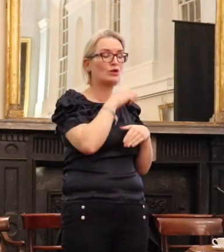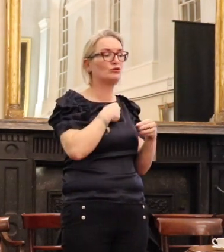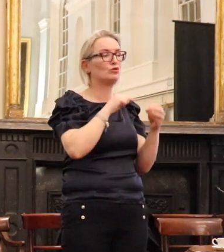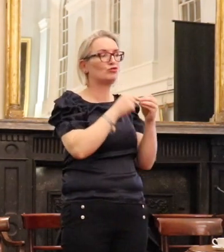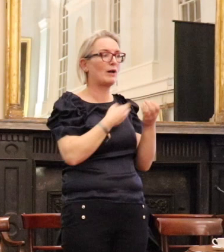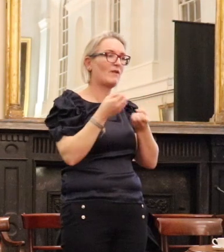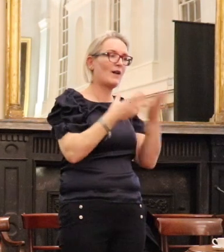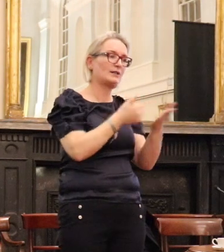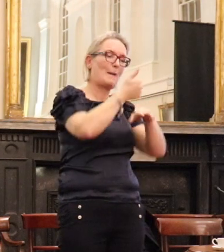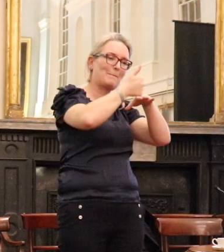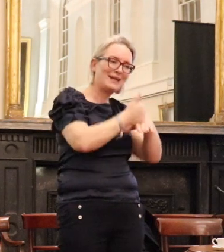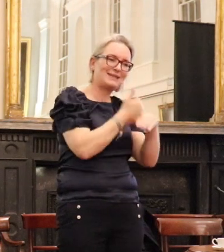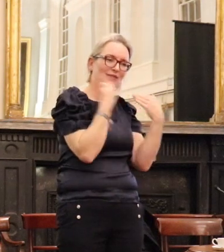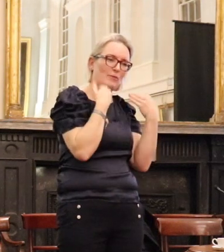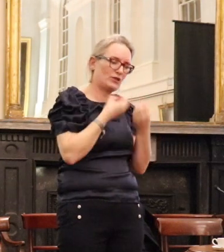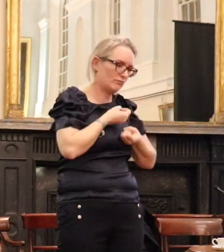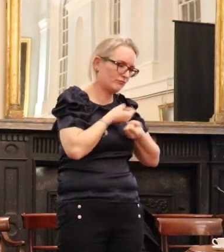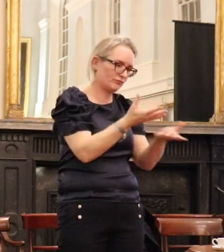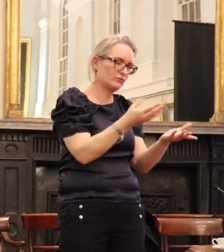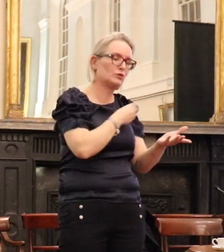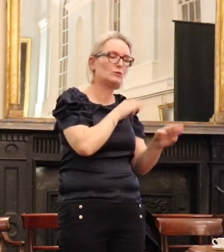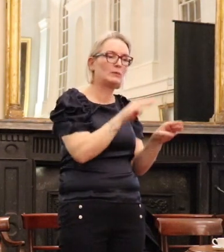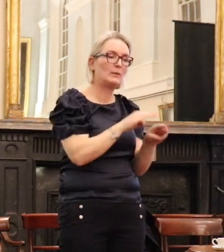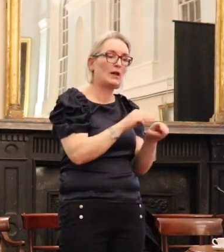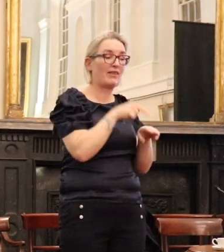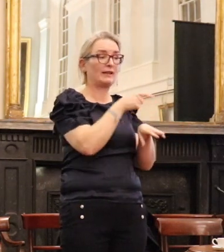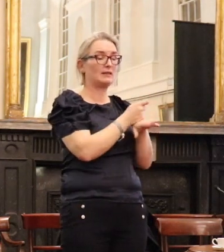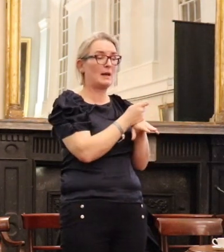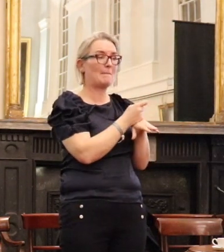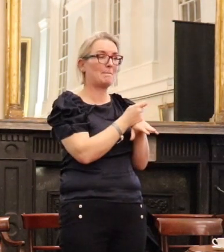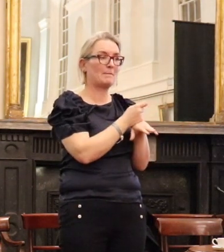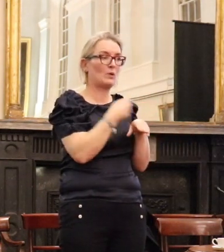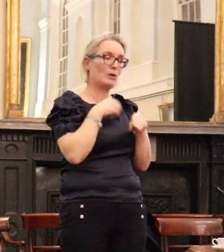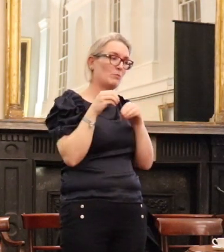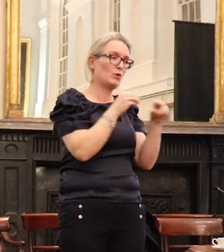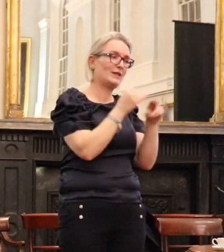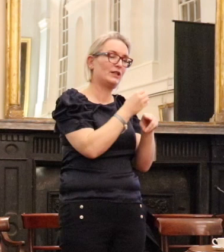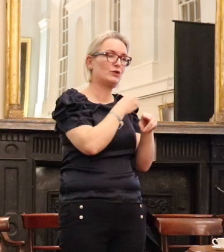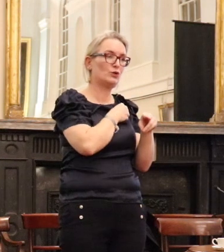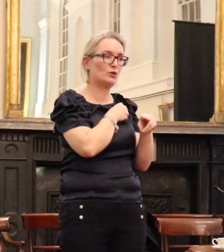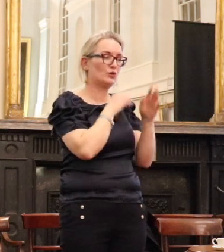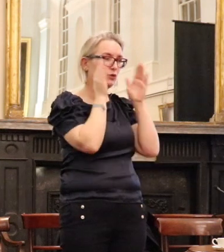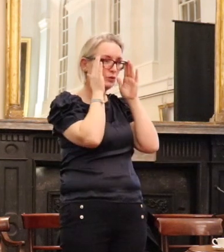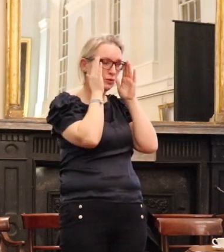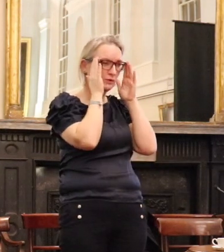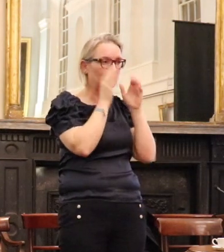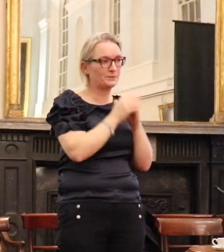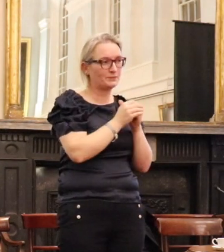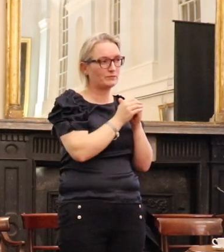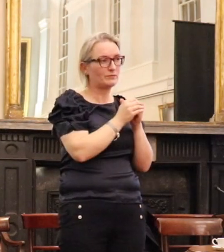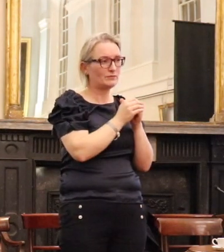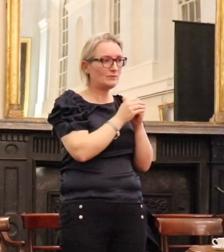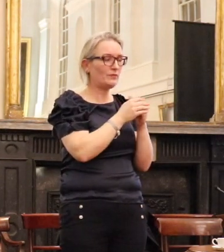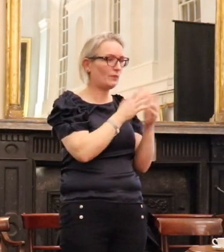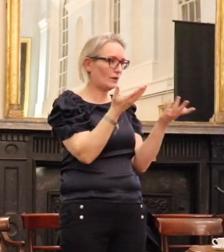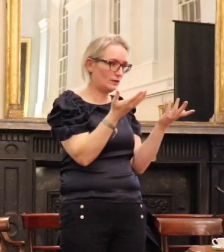to provide basic information to people. And at that time, we moved into an area of connectivity